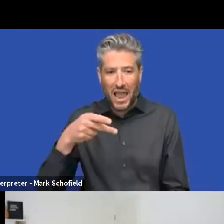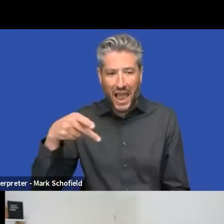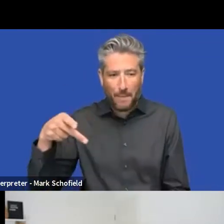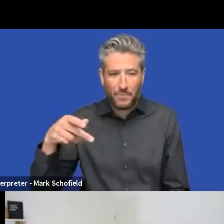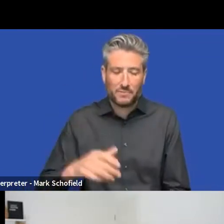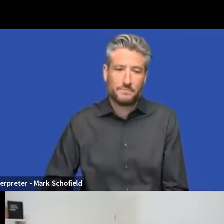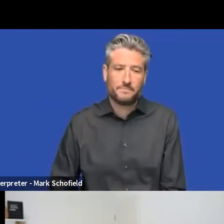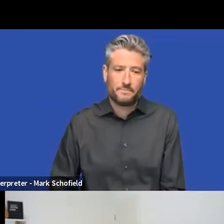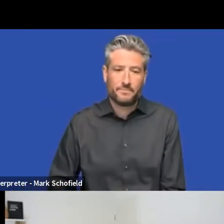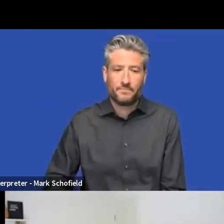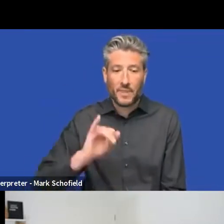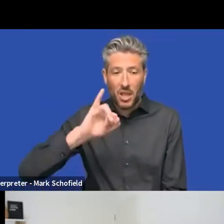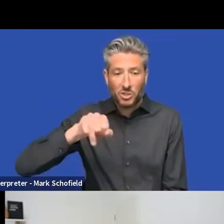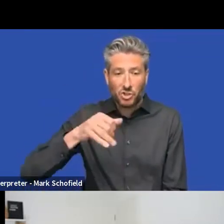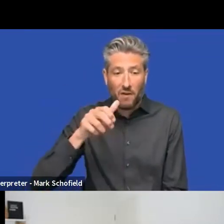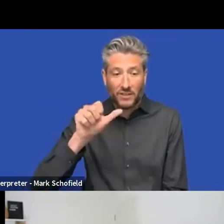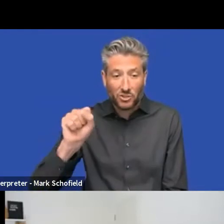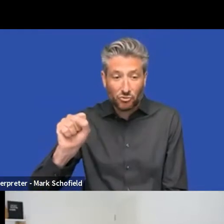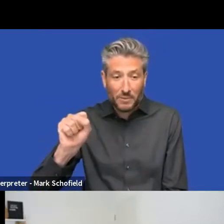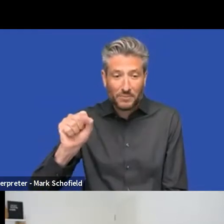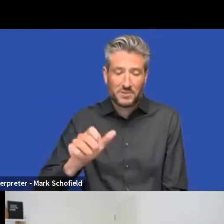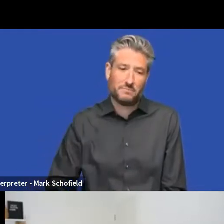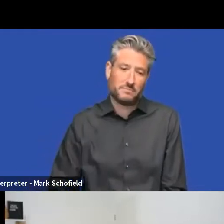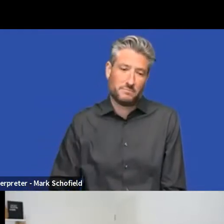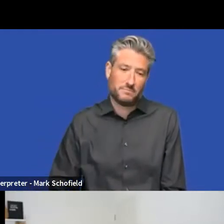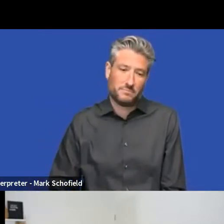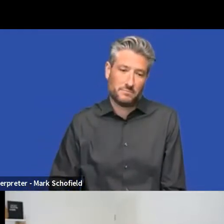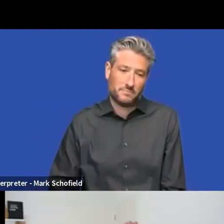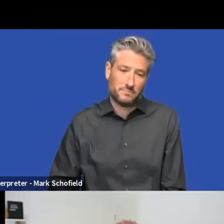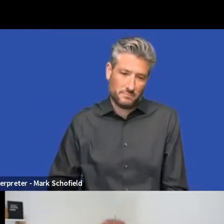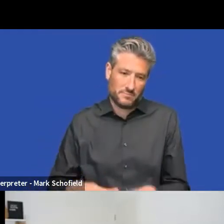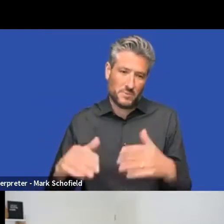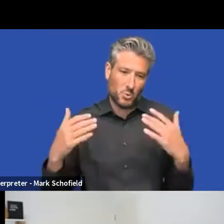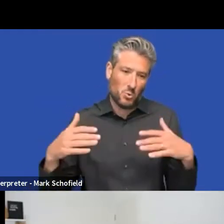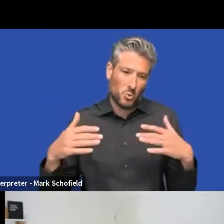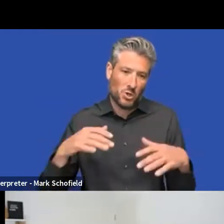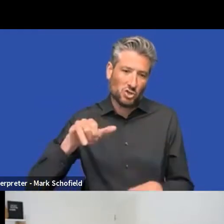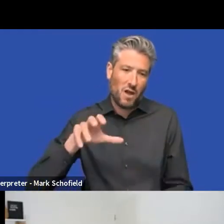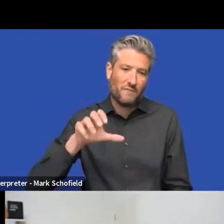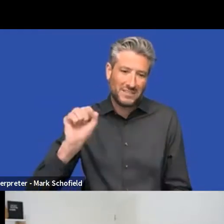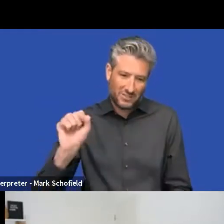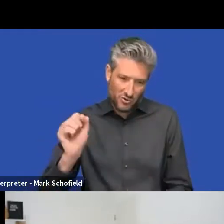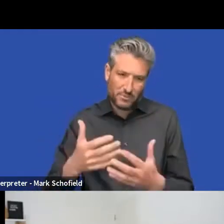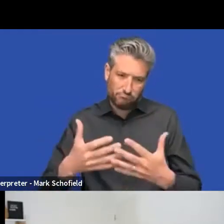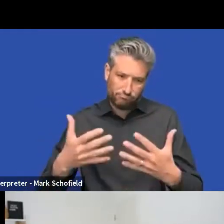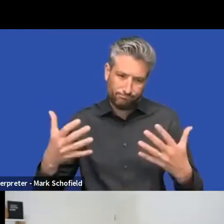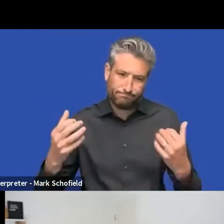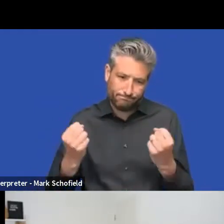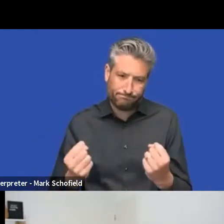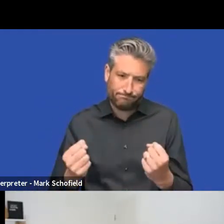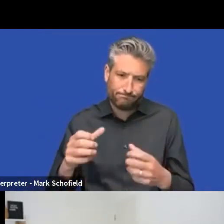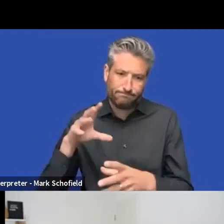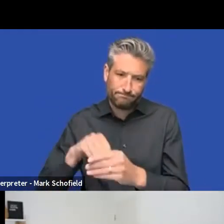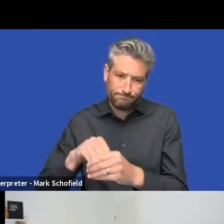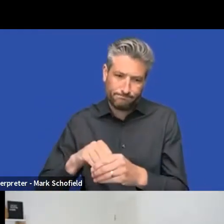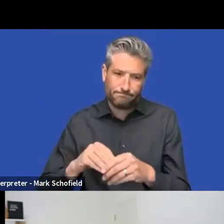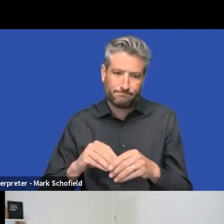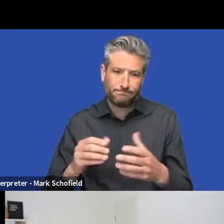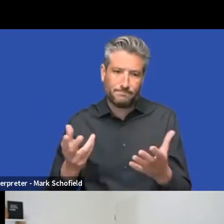uh, was was the catchphrase, uh, of V eight. Uh, so, and I mean, it would, that really paved the way for, for us to then do the .NET